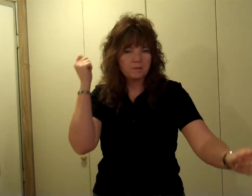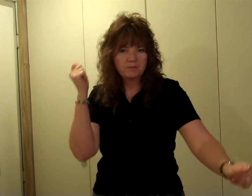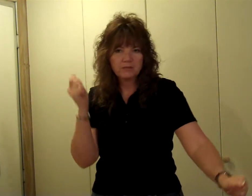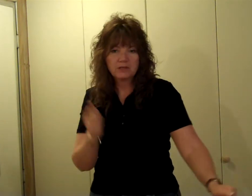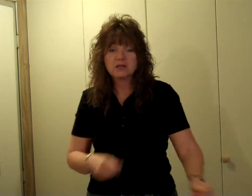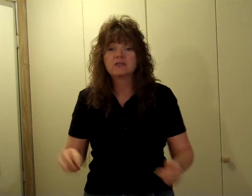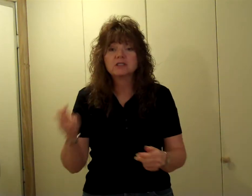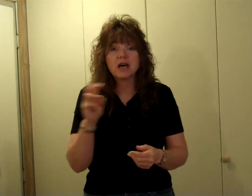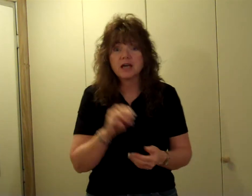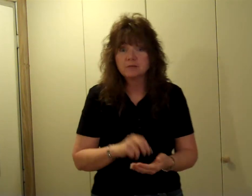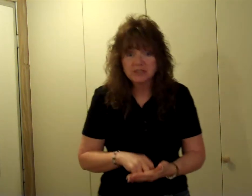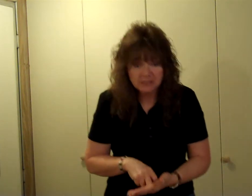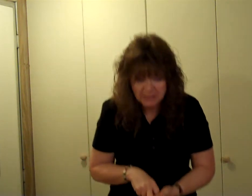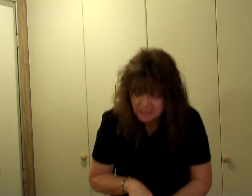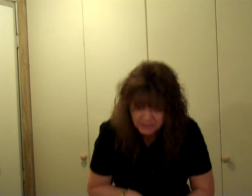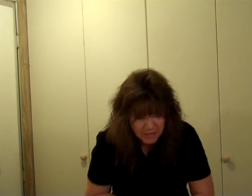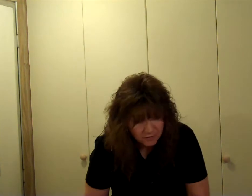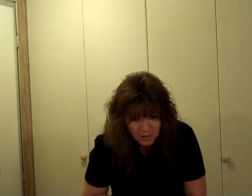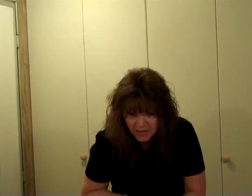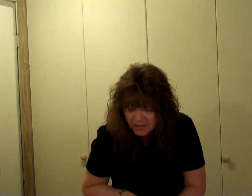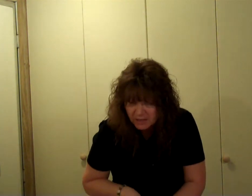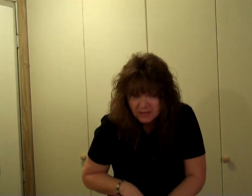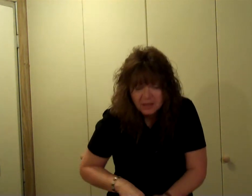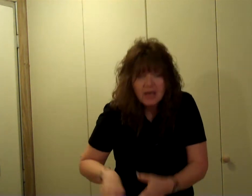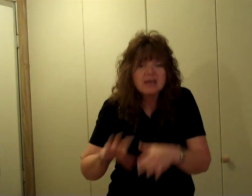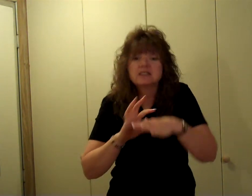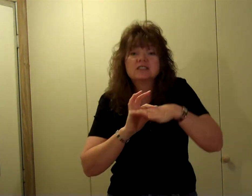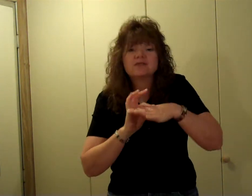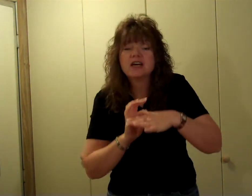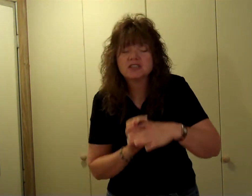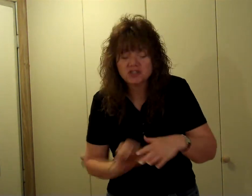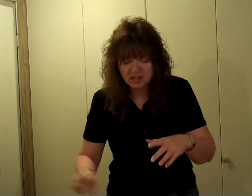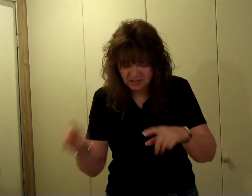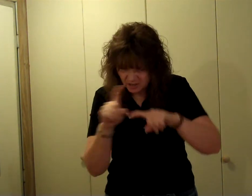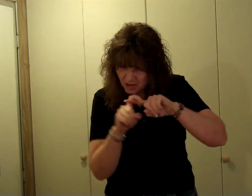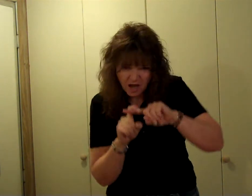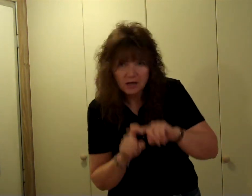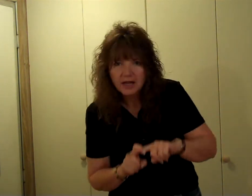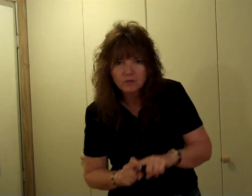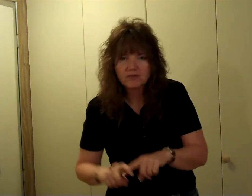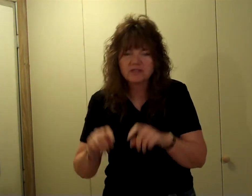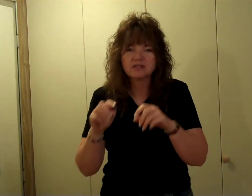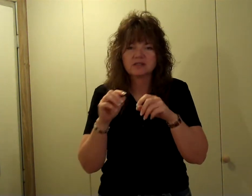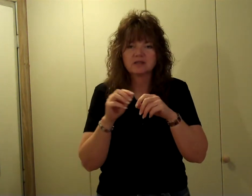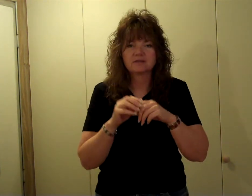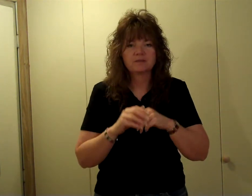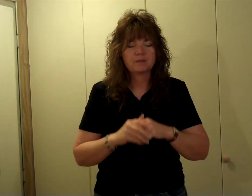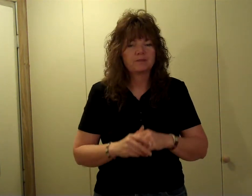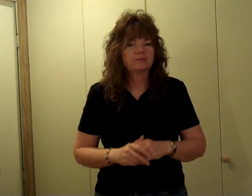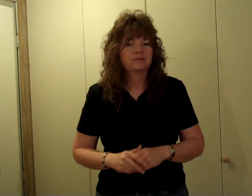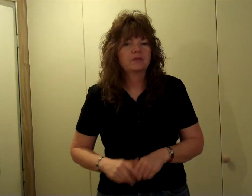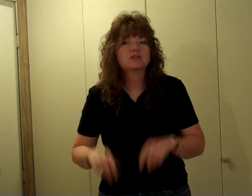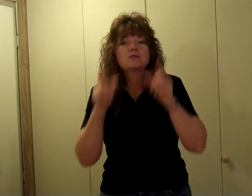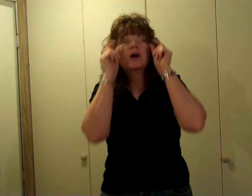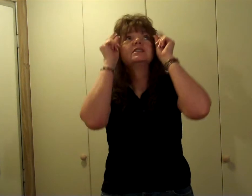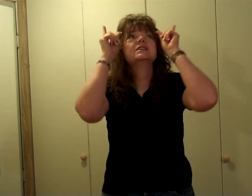Several times his knees came wide, as he flashed us humbly with us. Unsurprisingly,